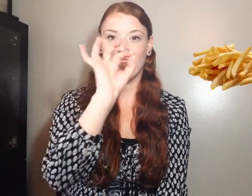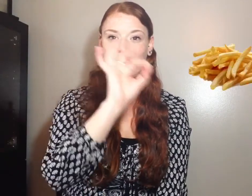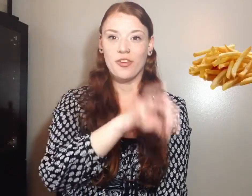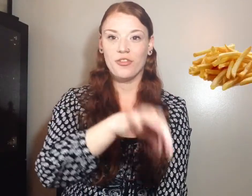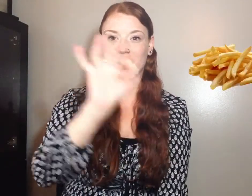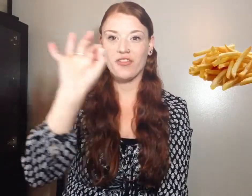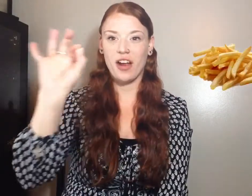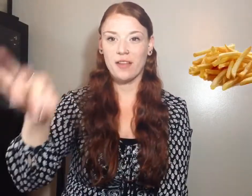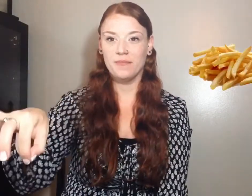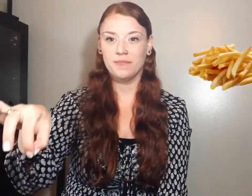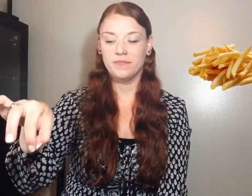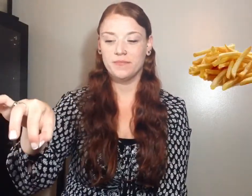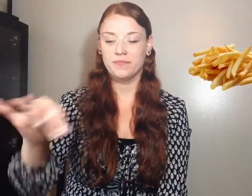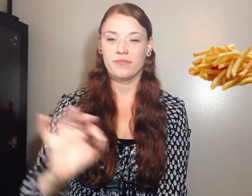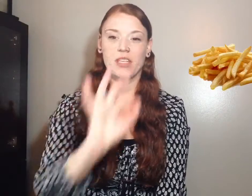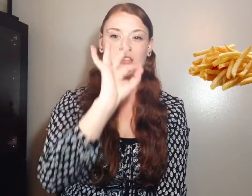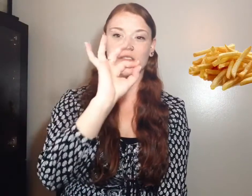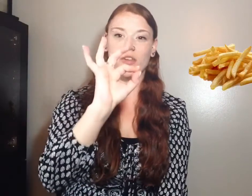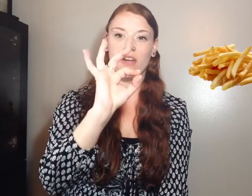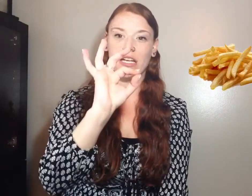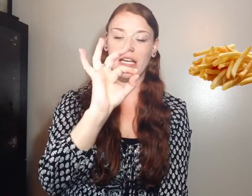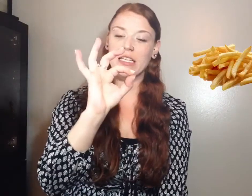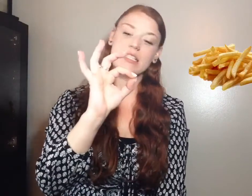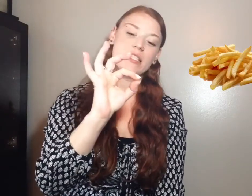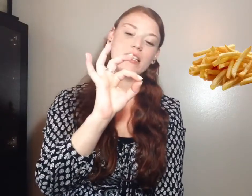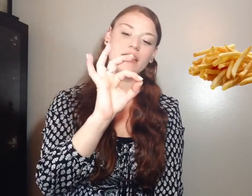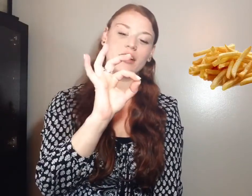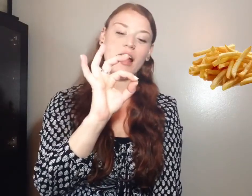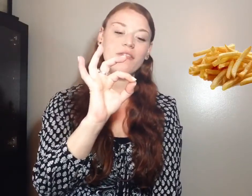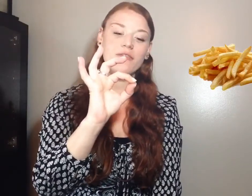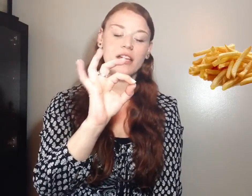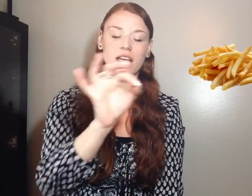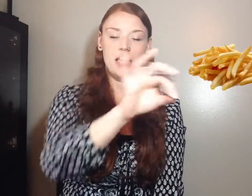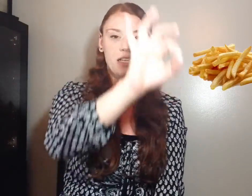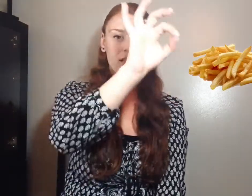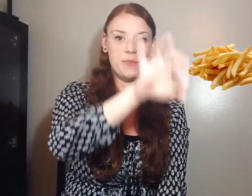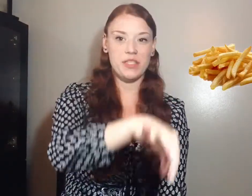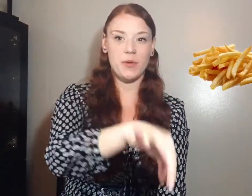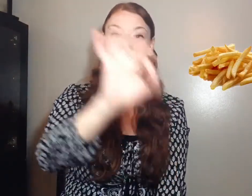French fry. French your right hand is the letter F and it dips twice.